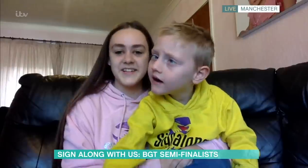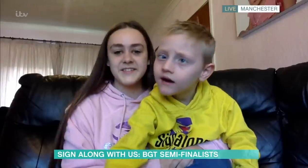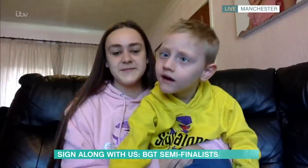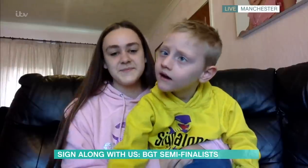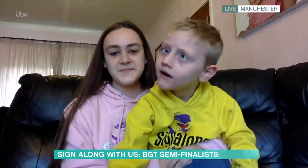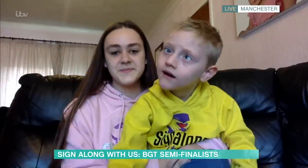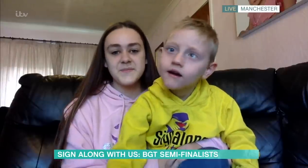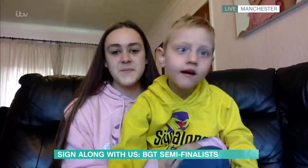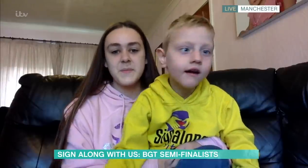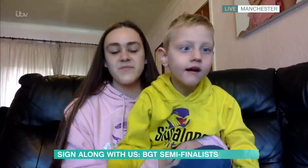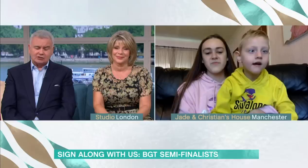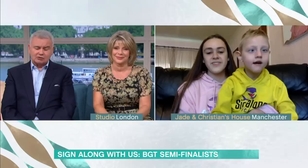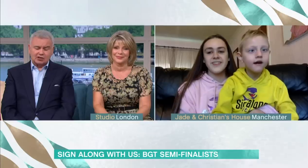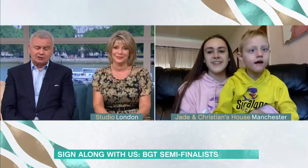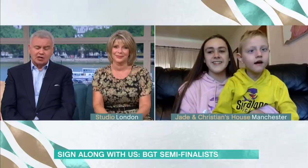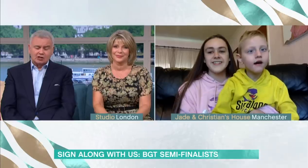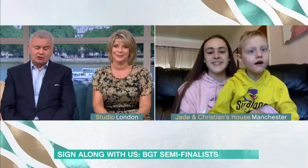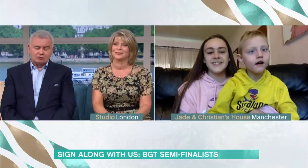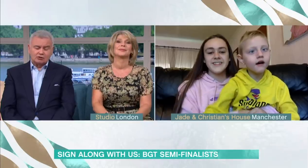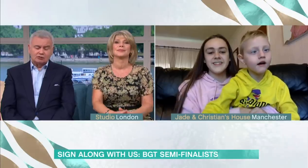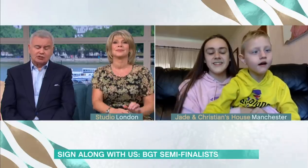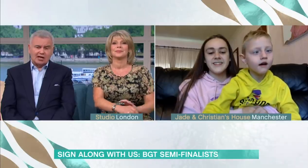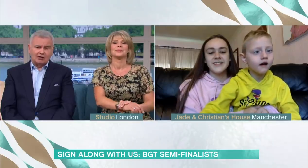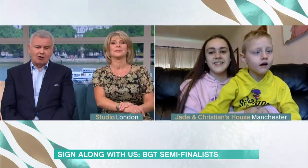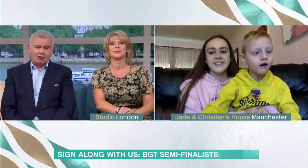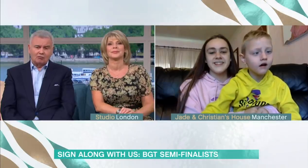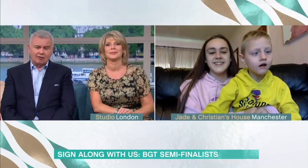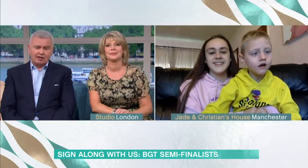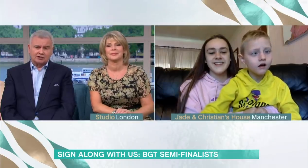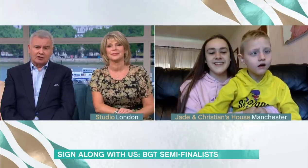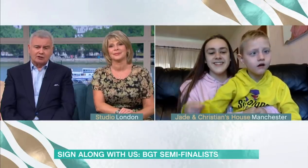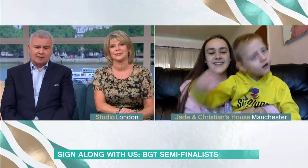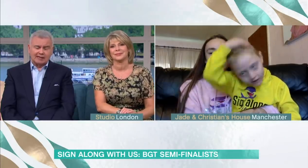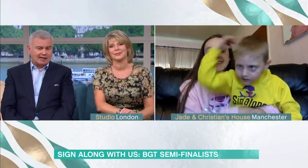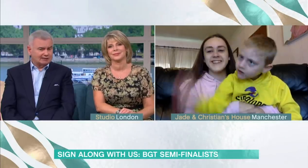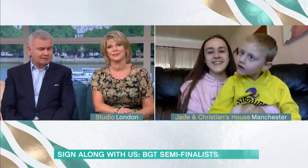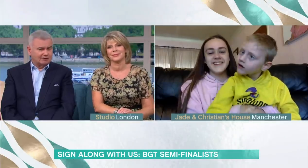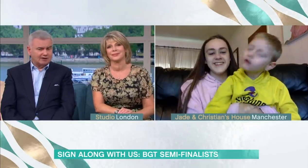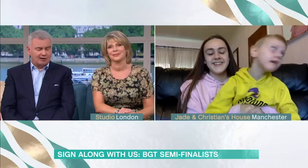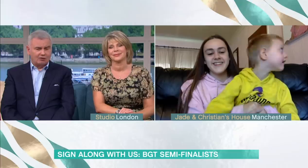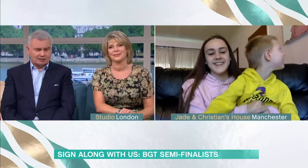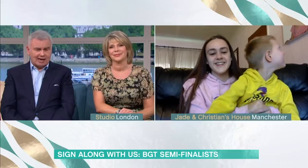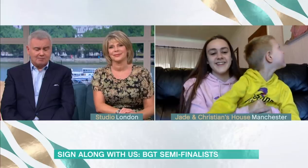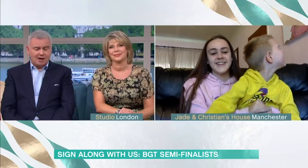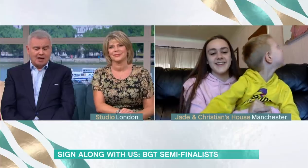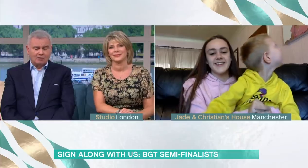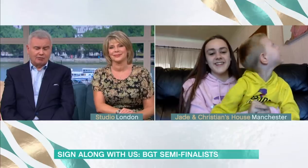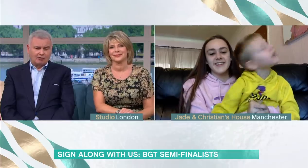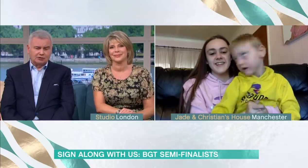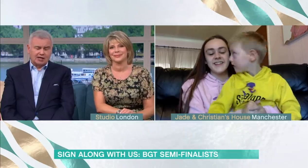to university as a result. So you and Sign Along with us are going to be connected for a very long time, I would have thought, Jade.